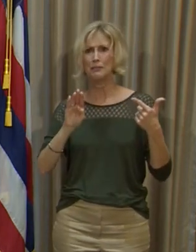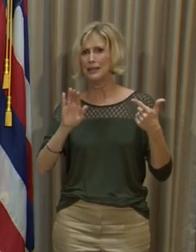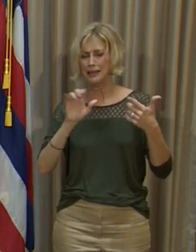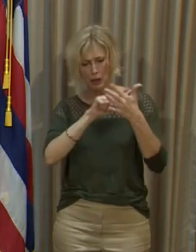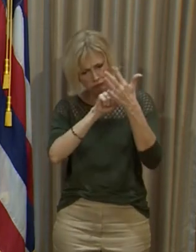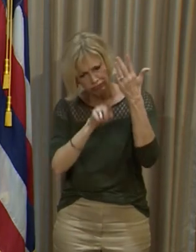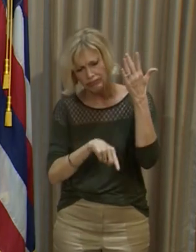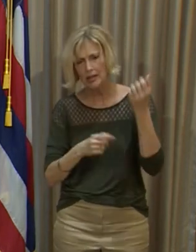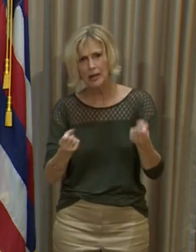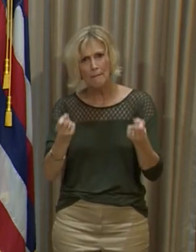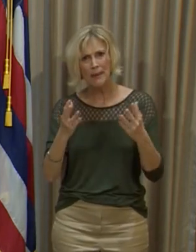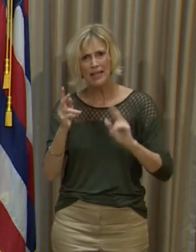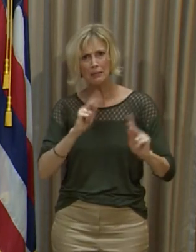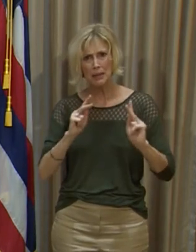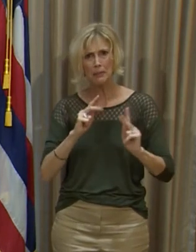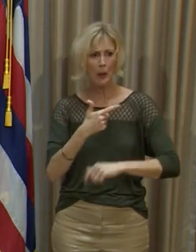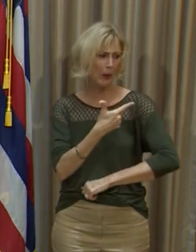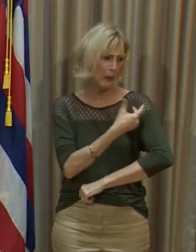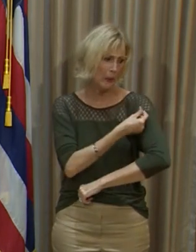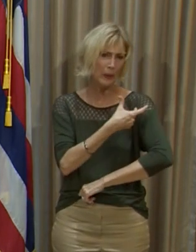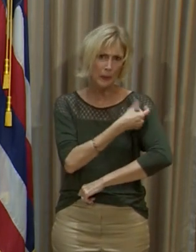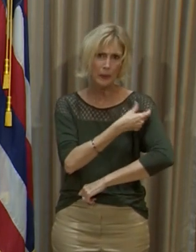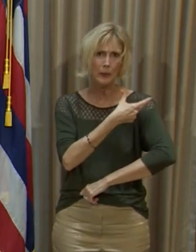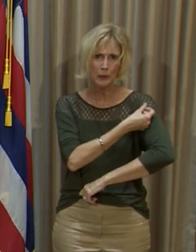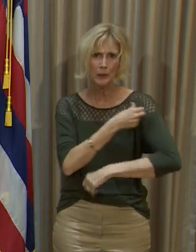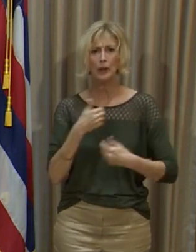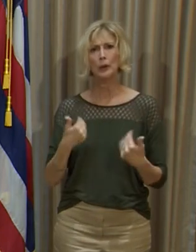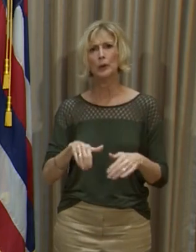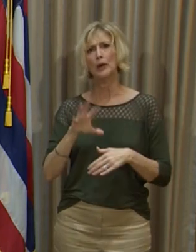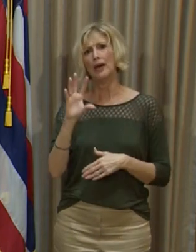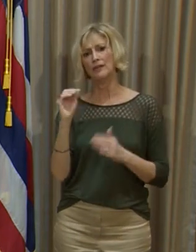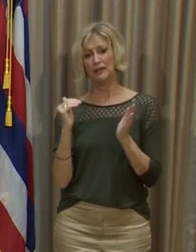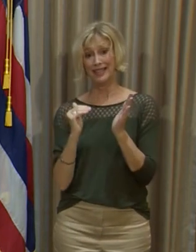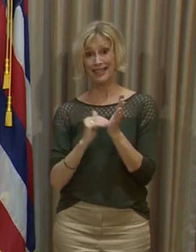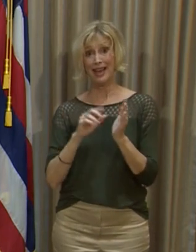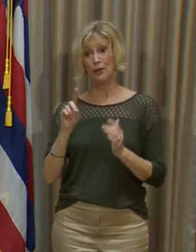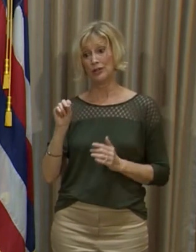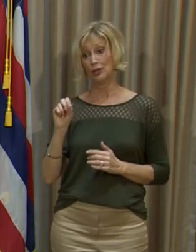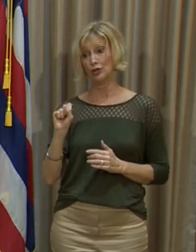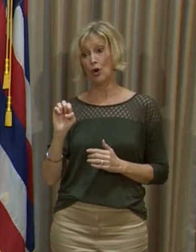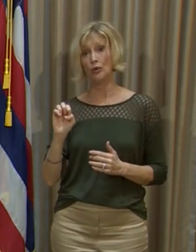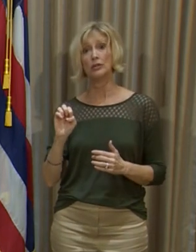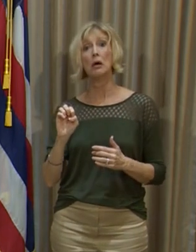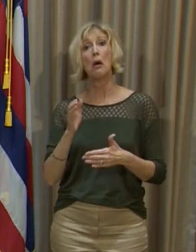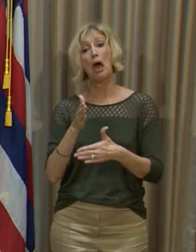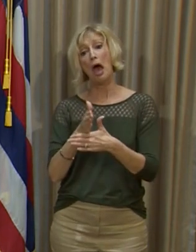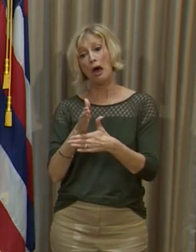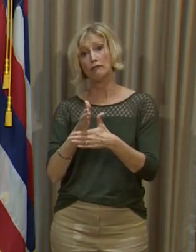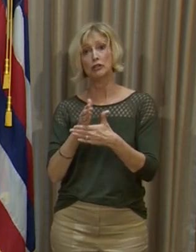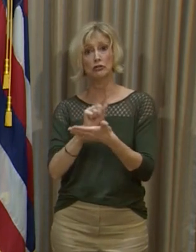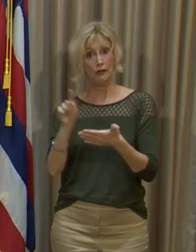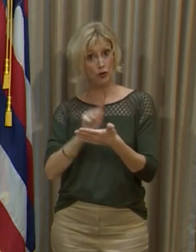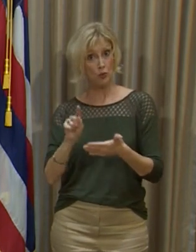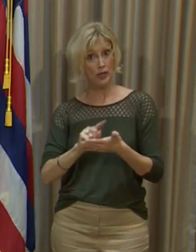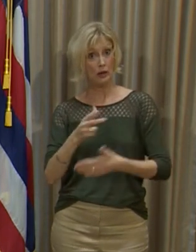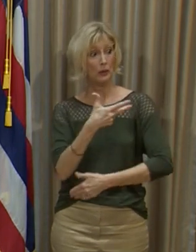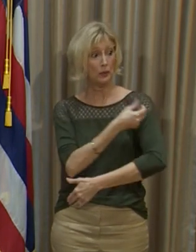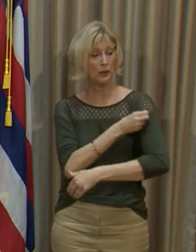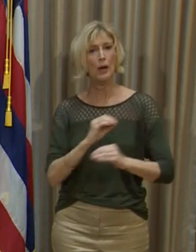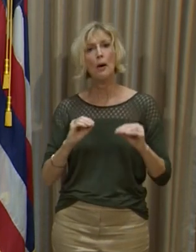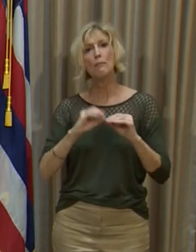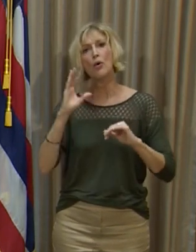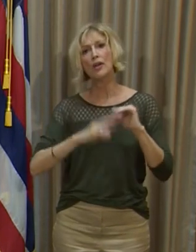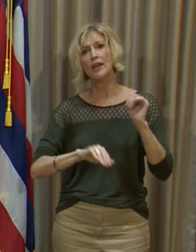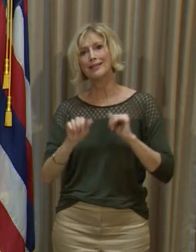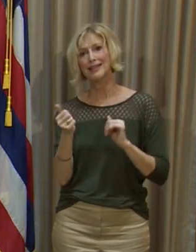great work. A lot of vaccines. That's about 50,000 doses on average now per week. We've done more than 10